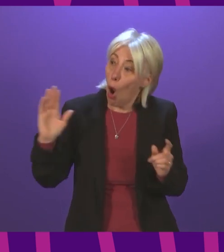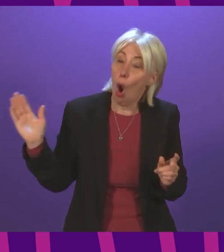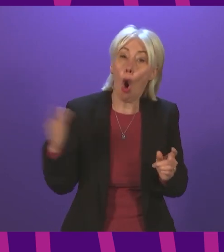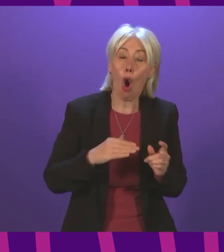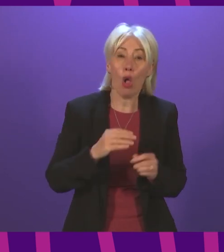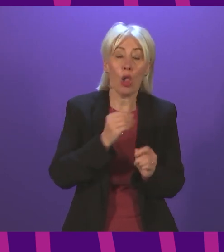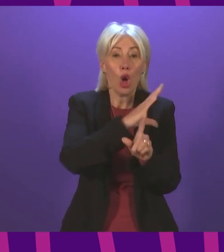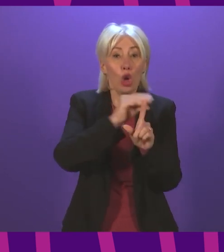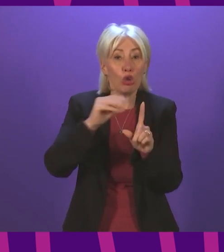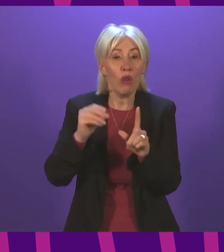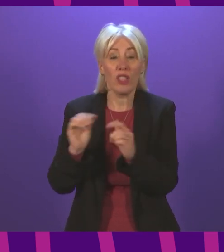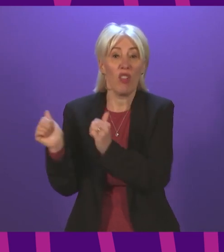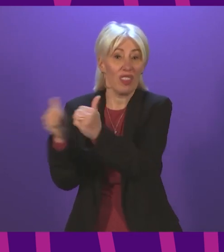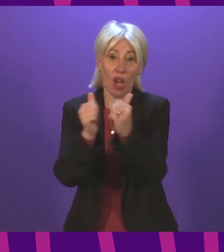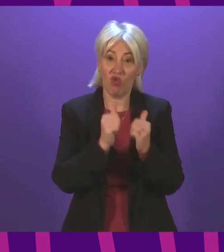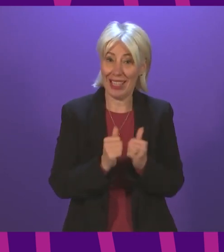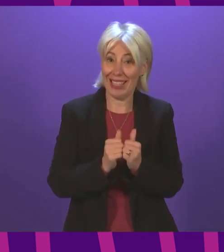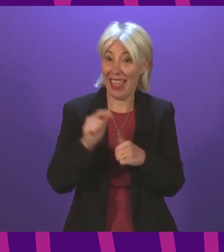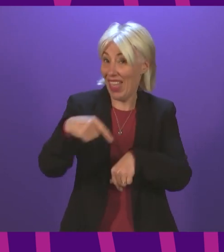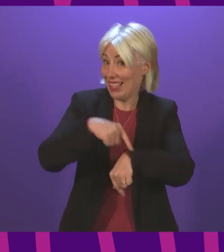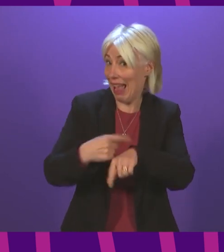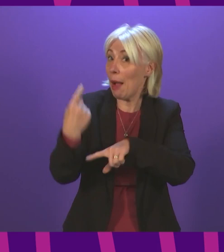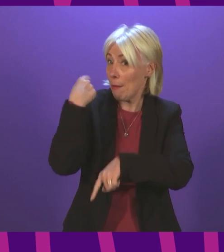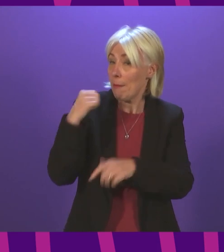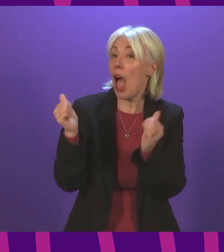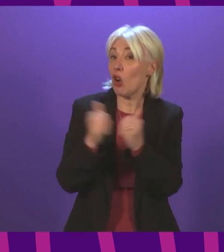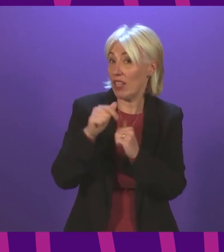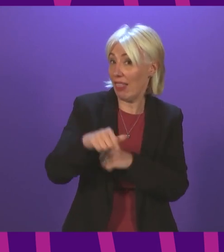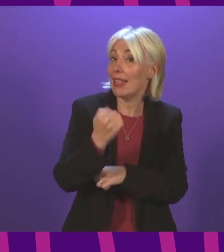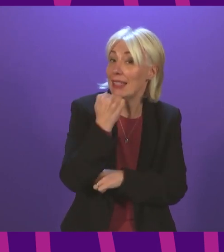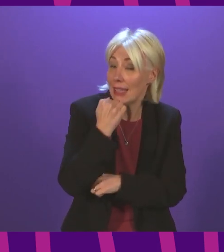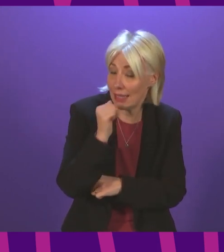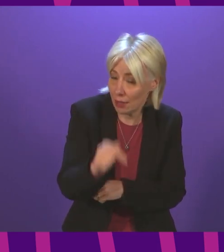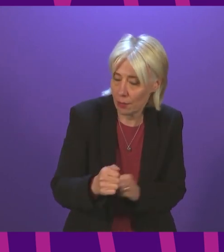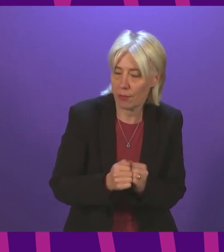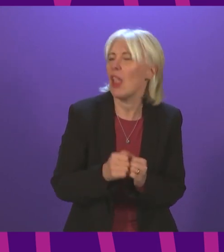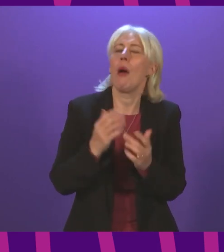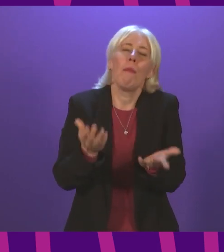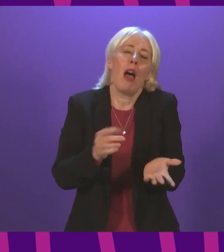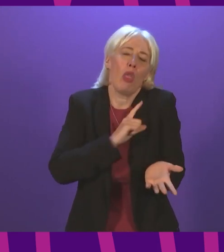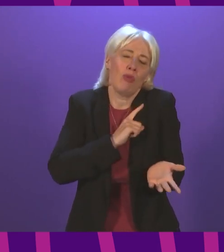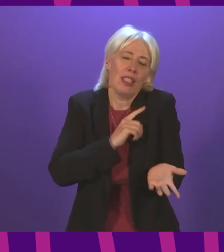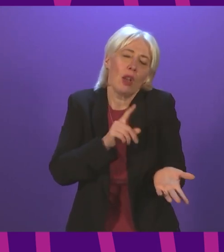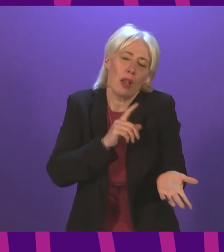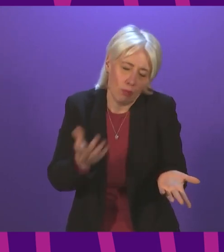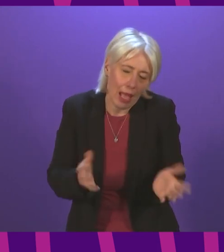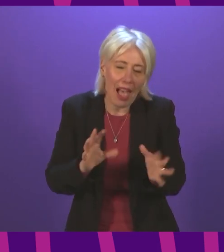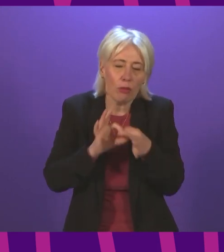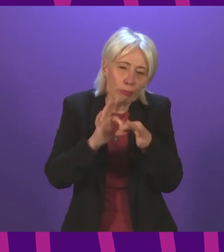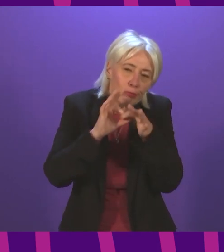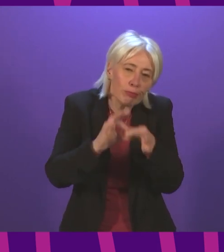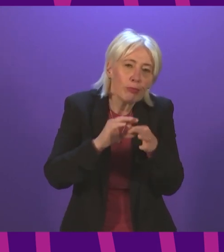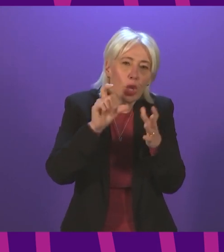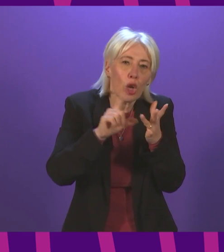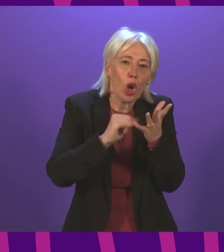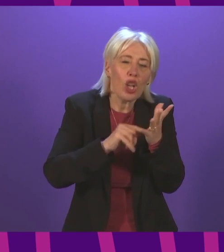Conservative Members of Parliament at that time. And the reason for that is a pragmatic one. We have to work with COSLA to make